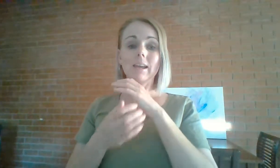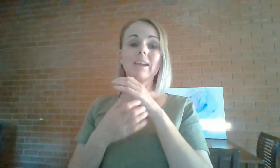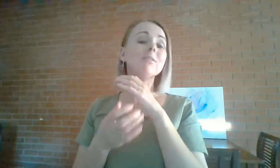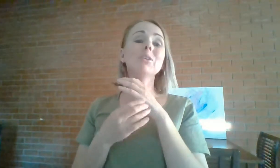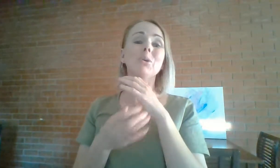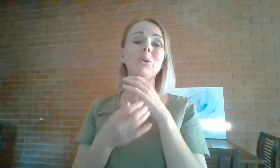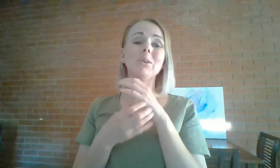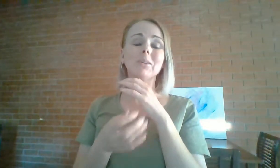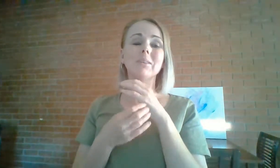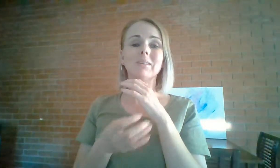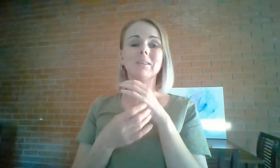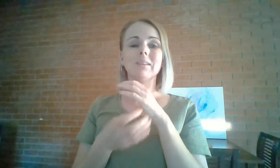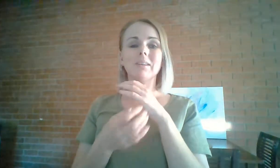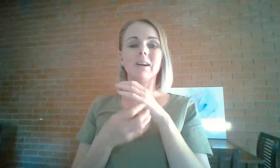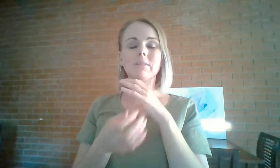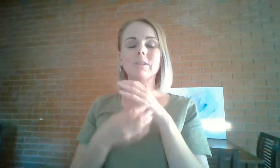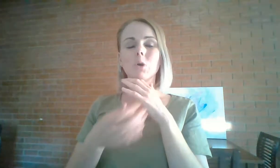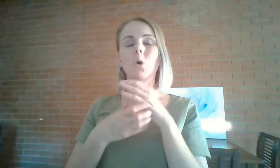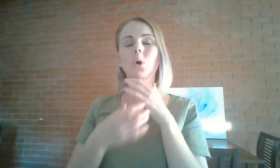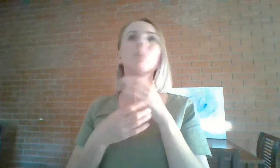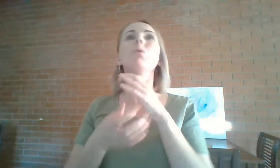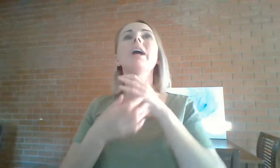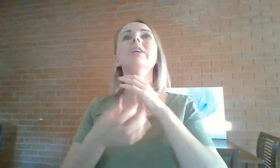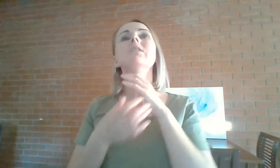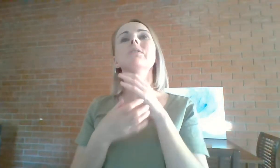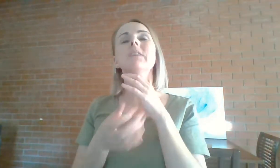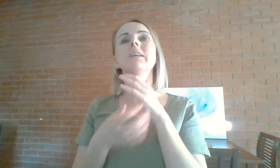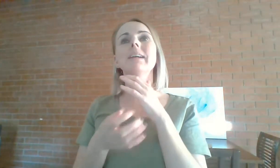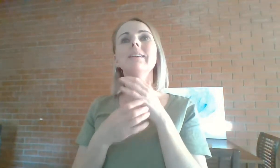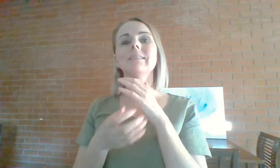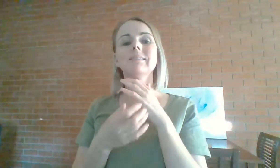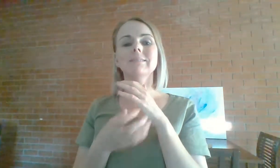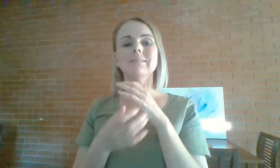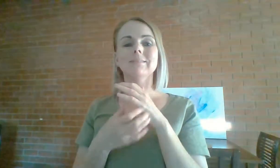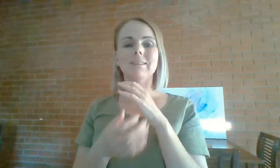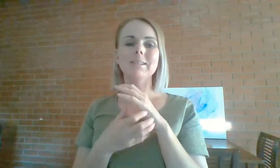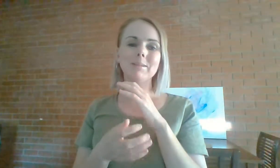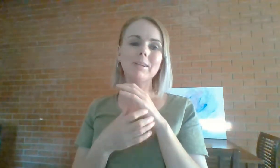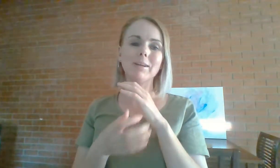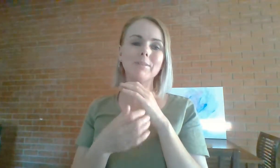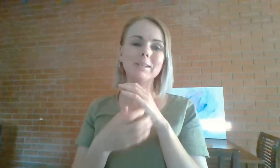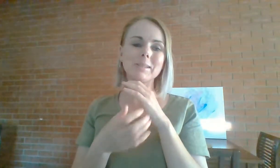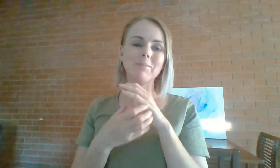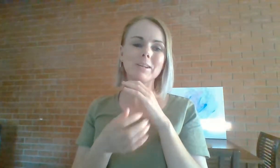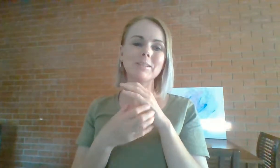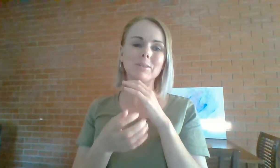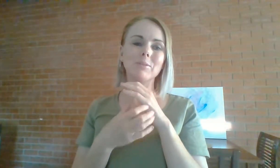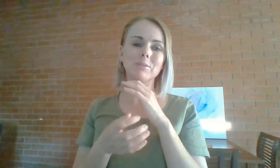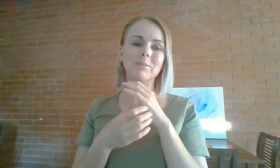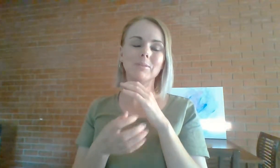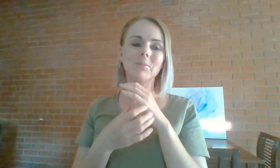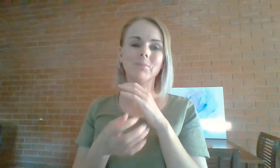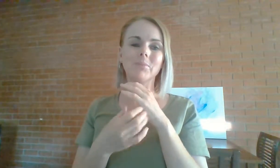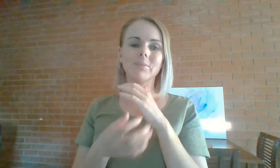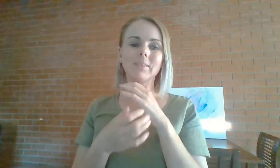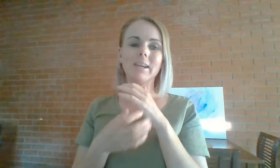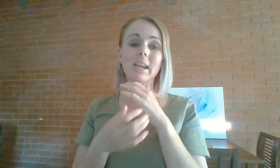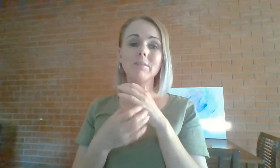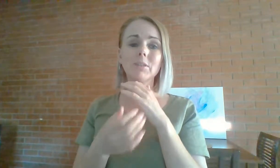Even though I have this horrible, anxious feeling, I deeply love and accept myself. Even